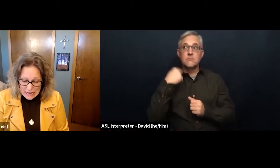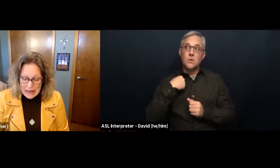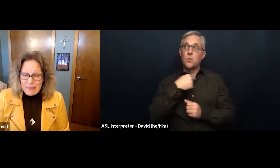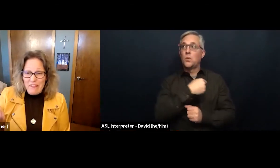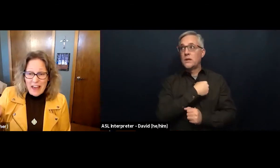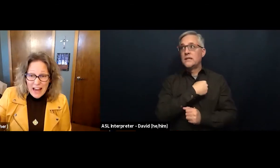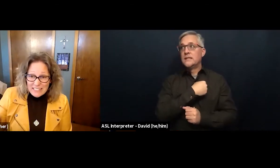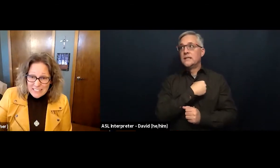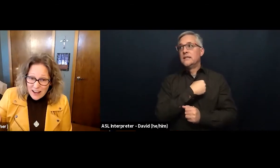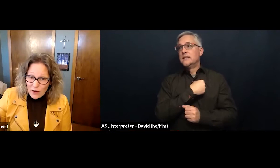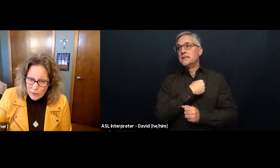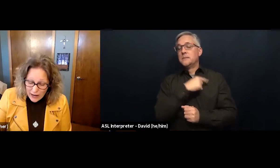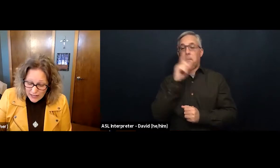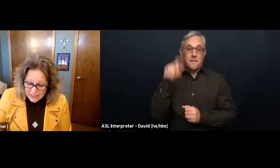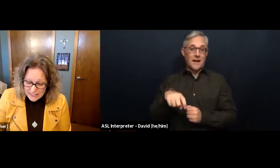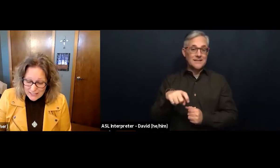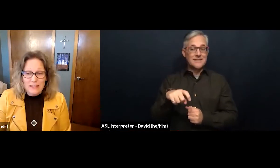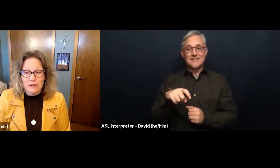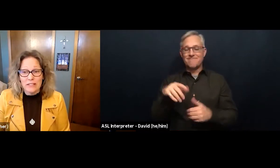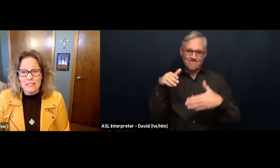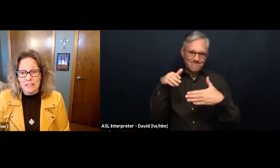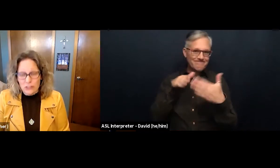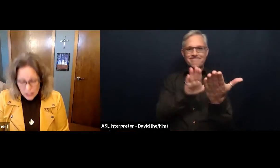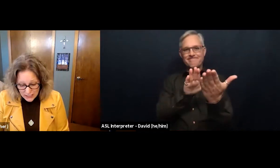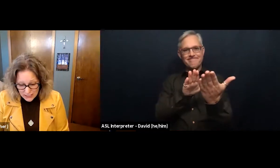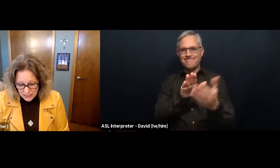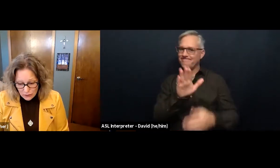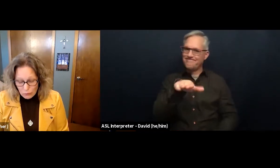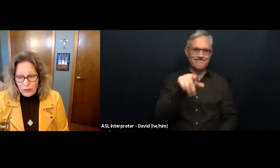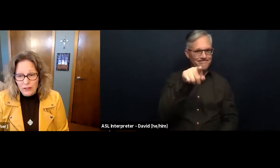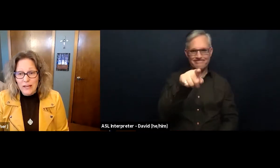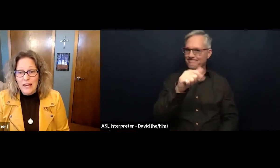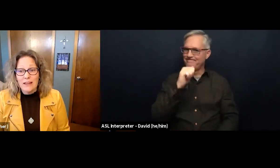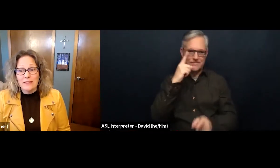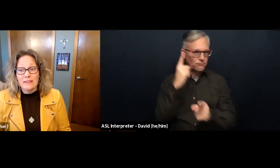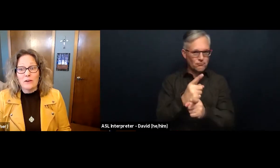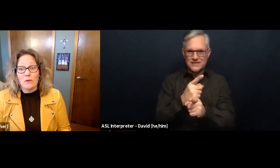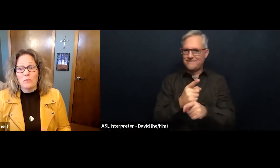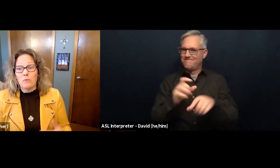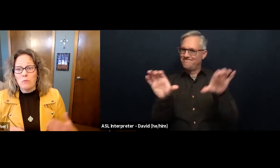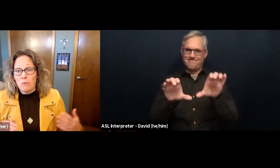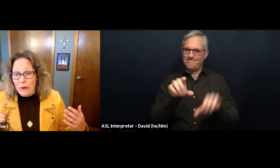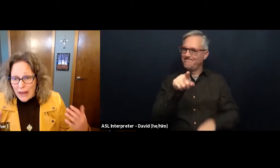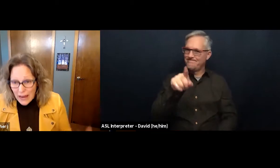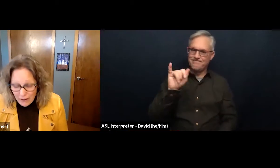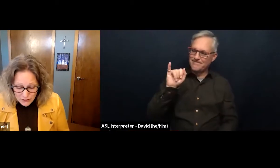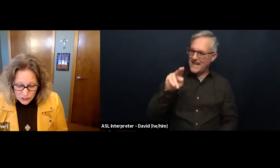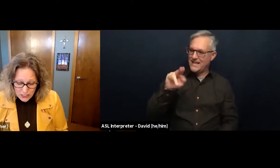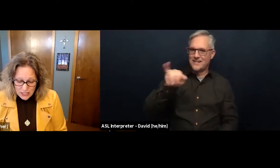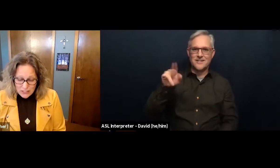that is not right, there is injustice in the world. So, we have to change